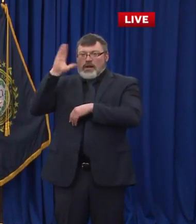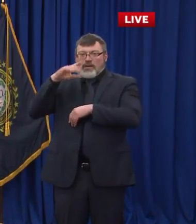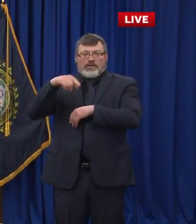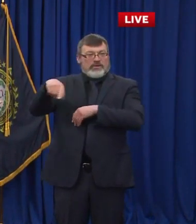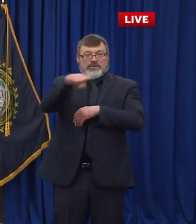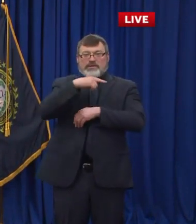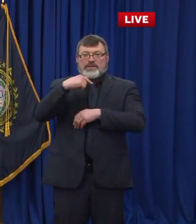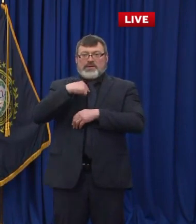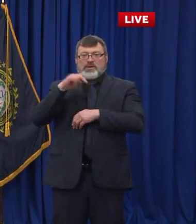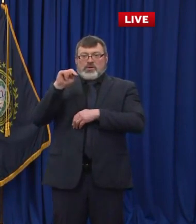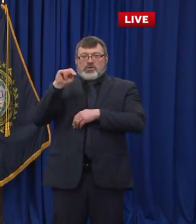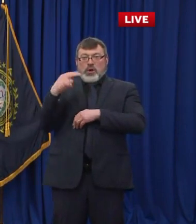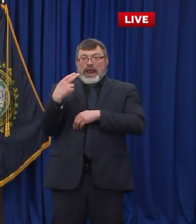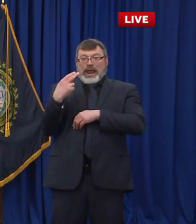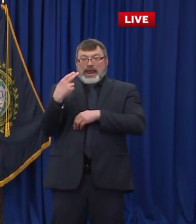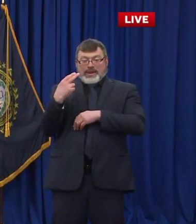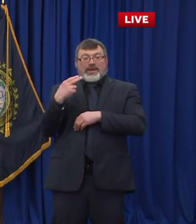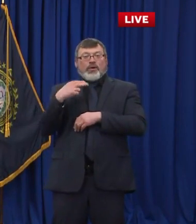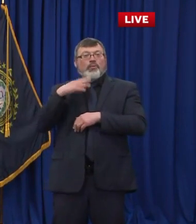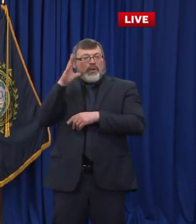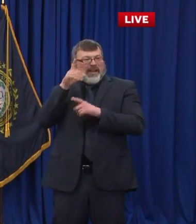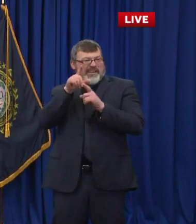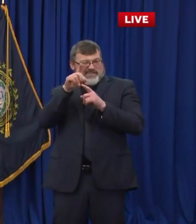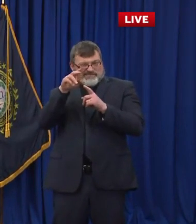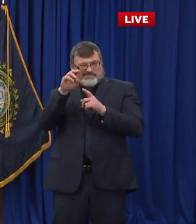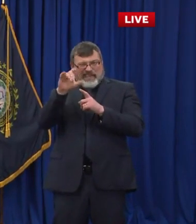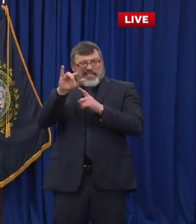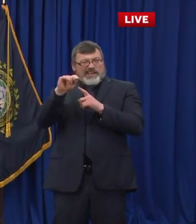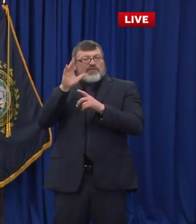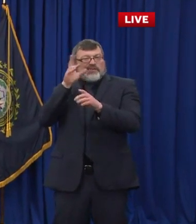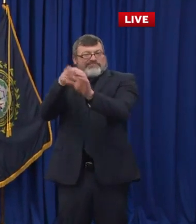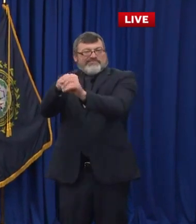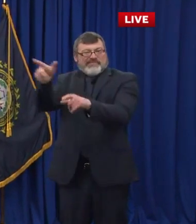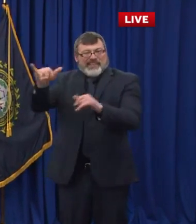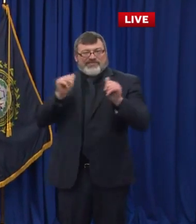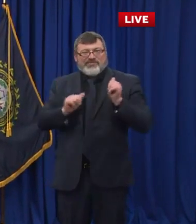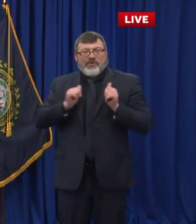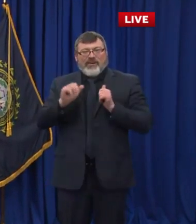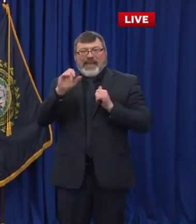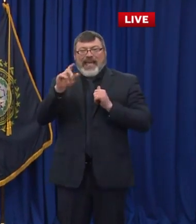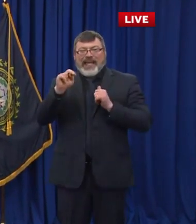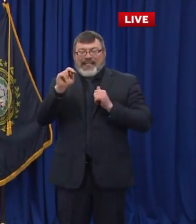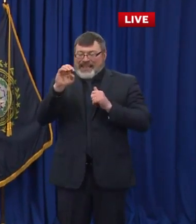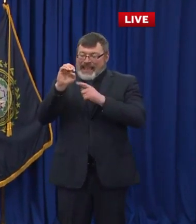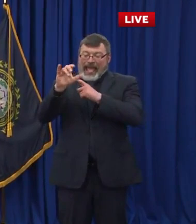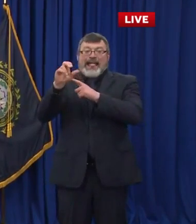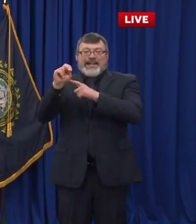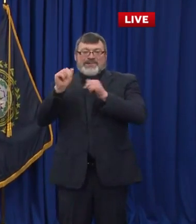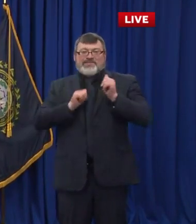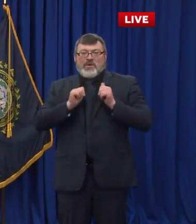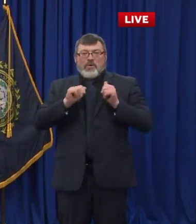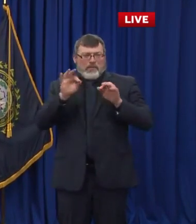all want to watch Elliot. So we'll be very cognizant of time. So with that, let's kick it off with a public health update from Dr. Chan.